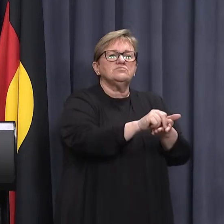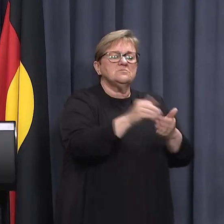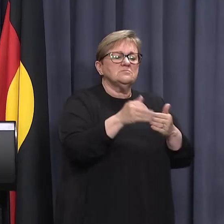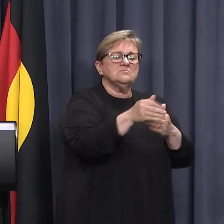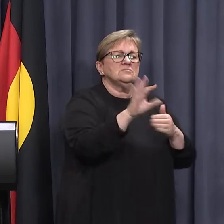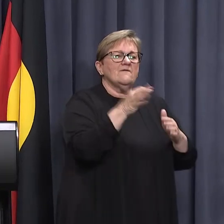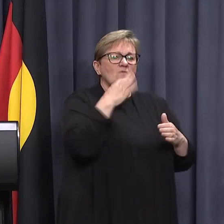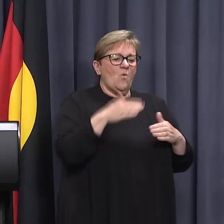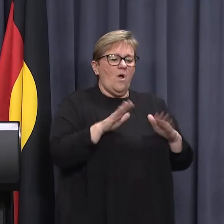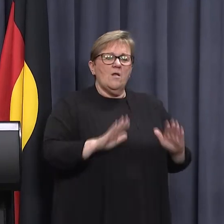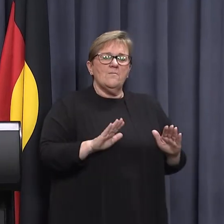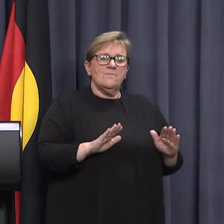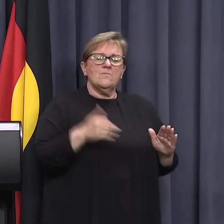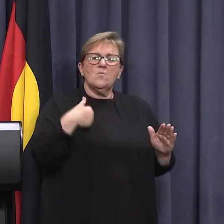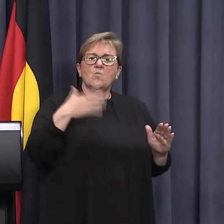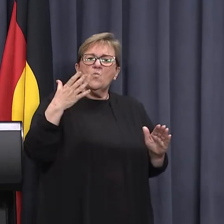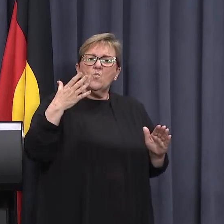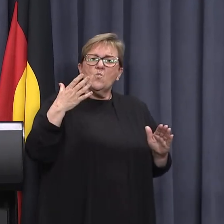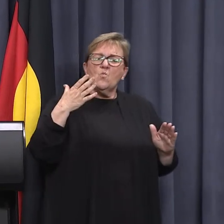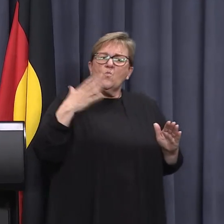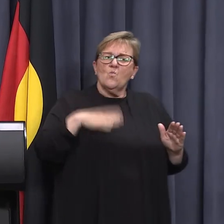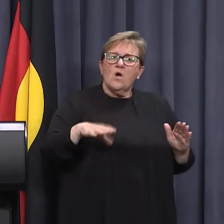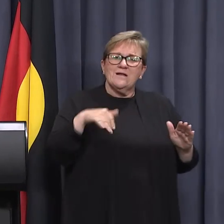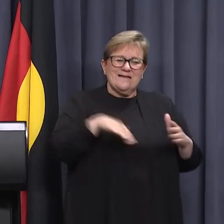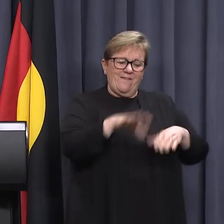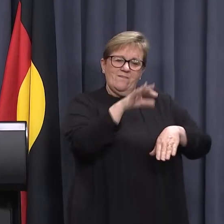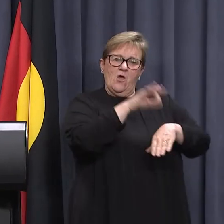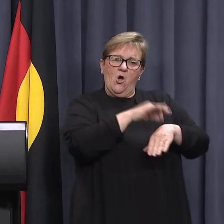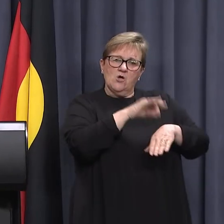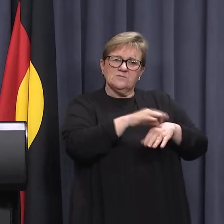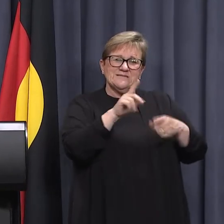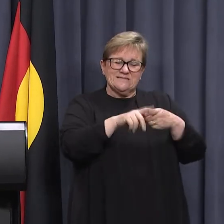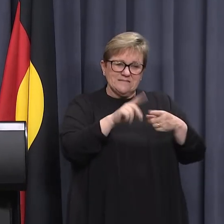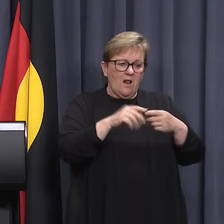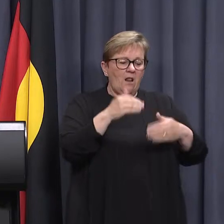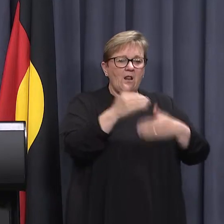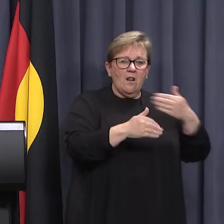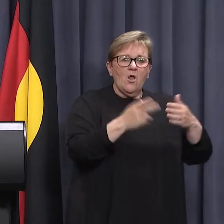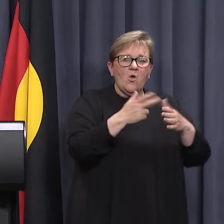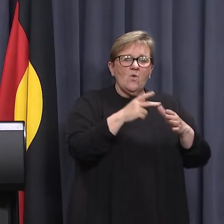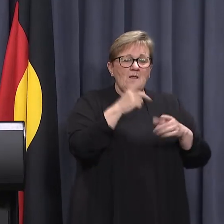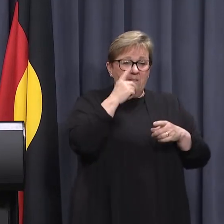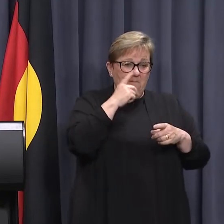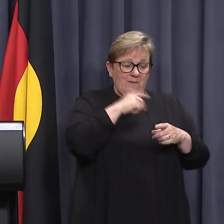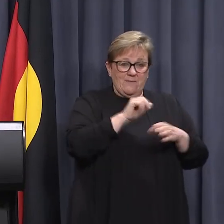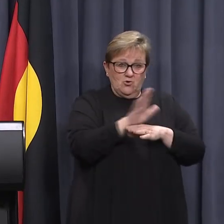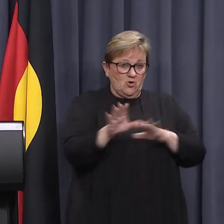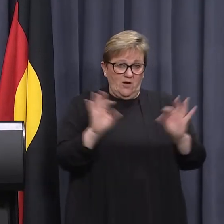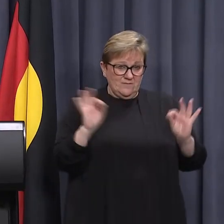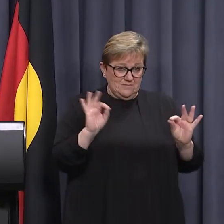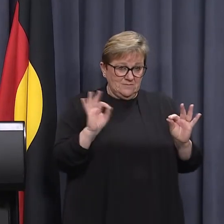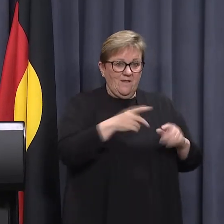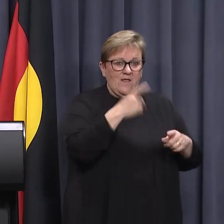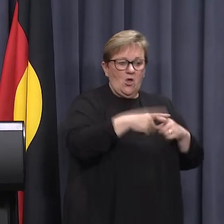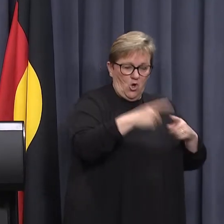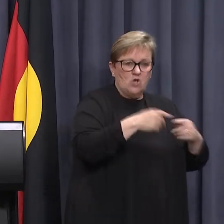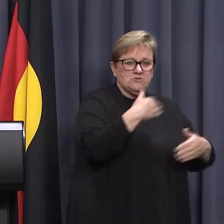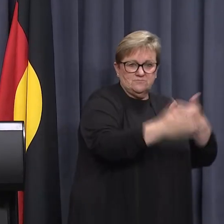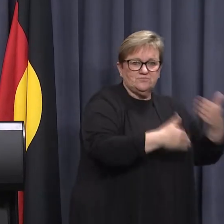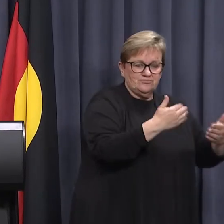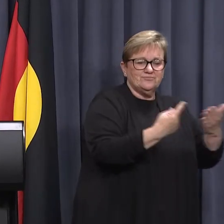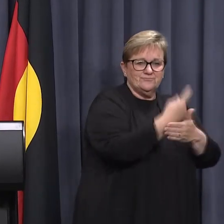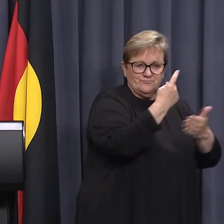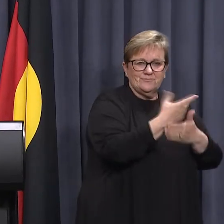period of time. It's certainly we want to be in a place in our hospitals where we're still dealing with non-COVID urgent issues that will always